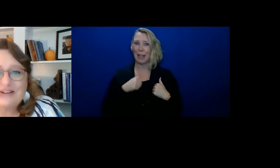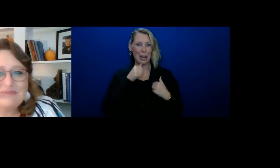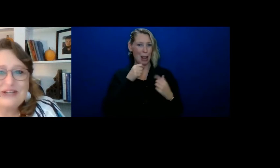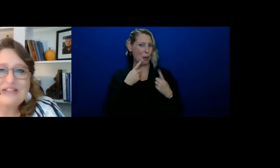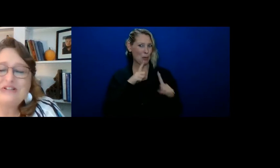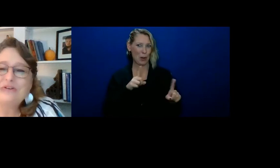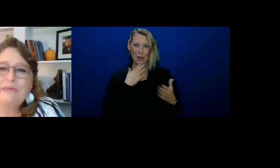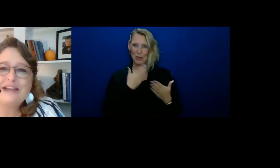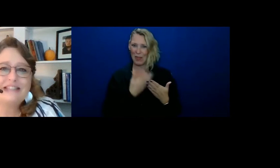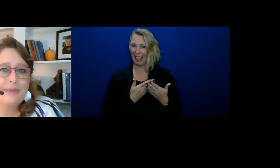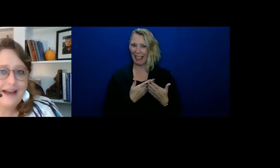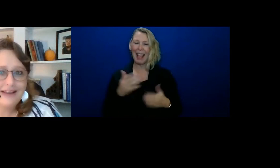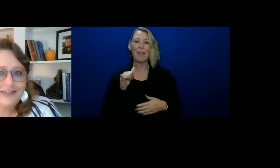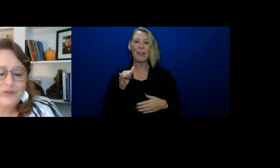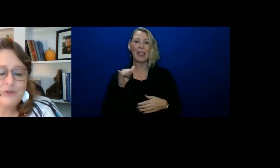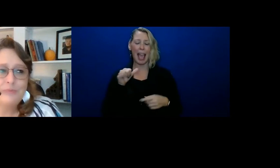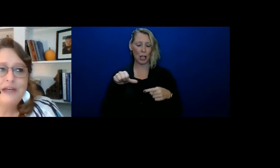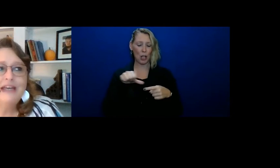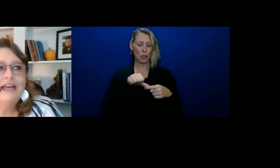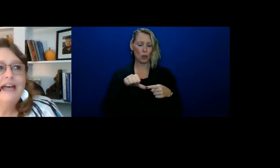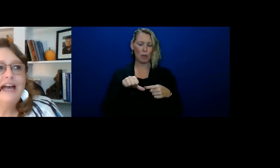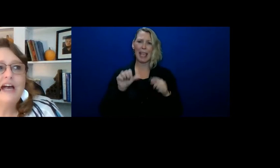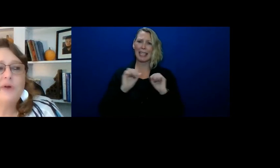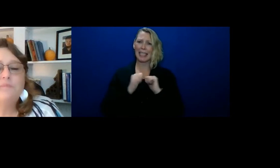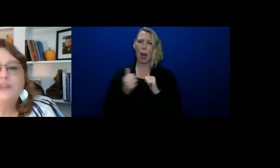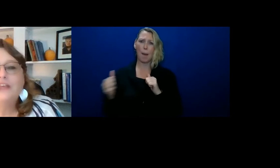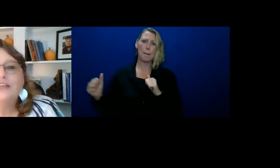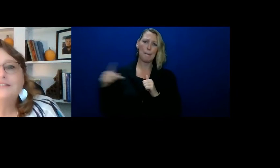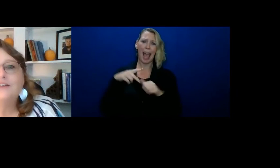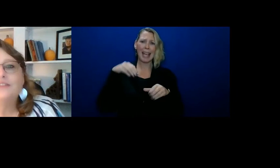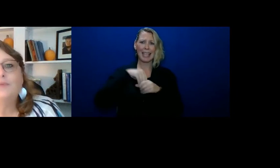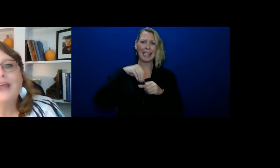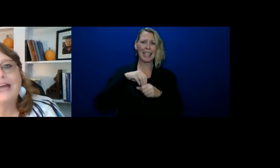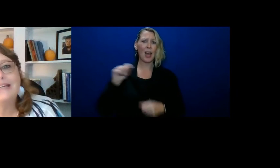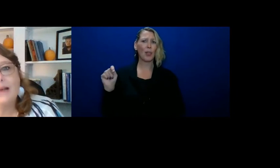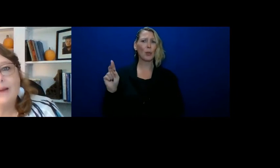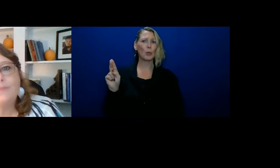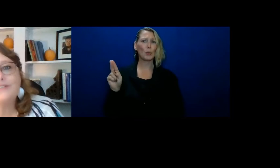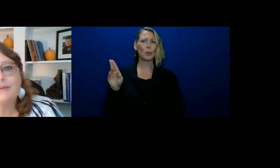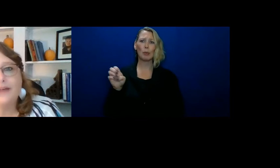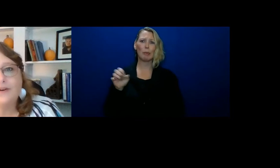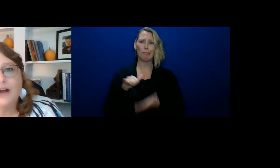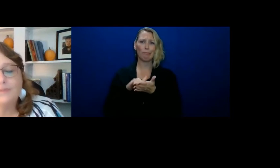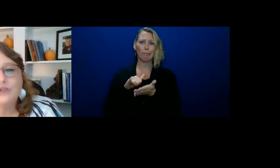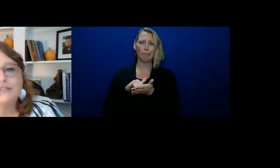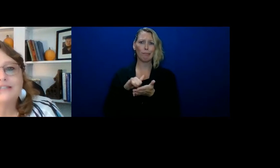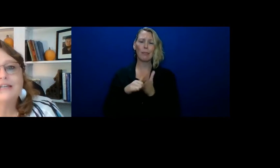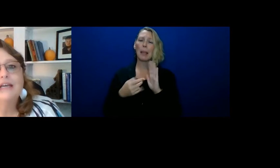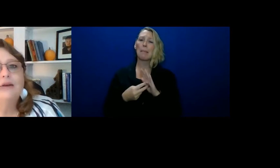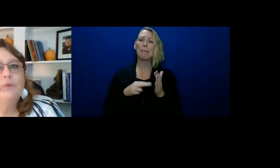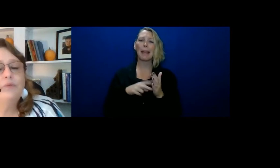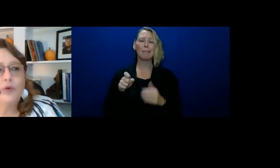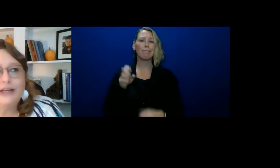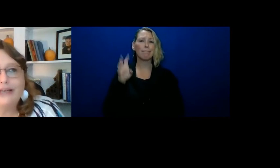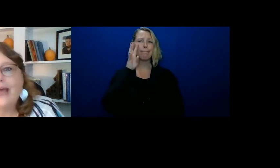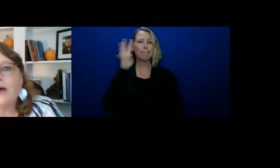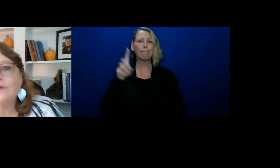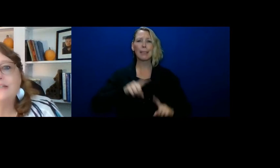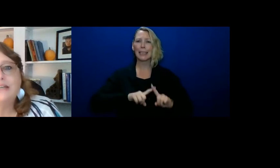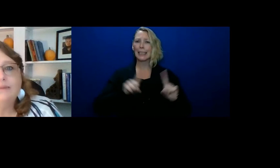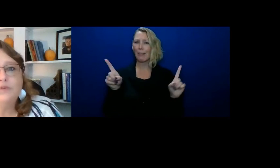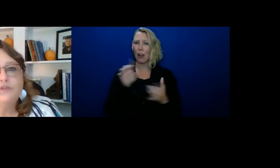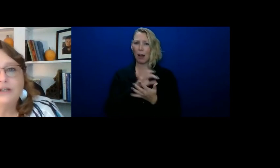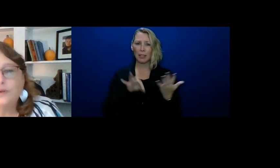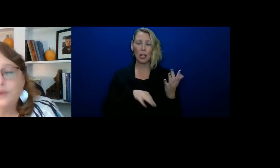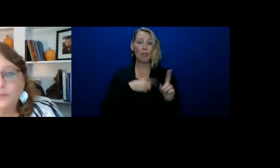was kind of like putting the toothpaste back in the tube. So then we had to come up with some other options. We've rented a